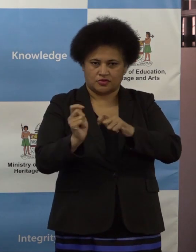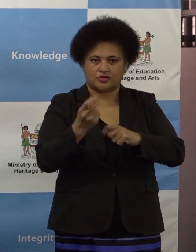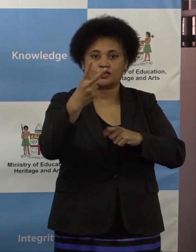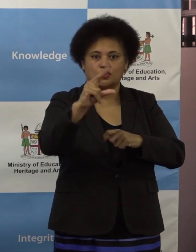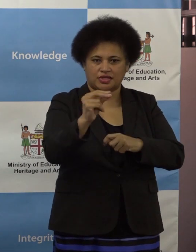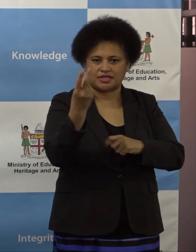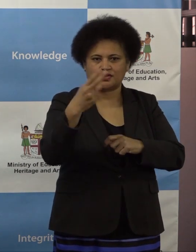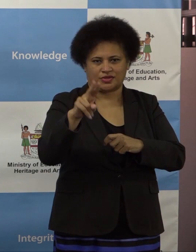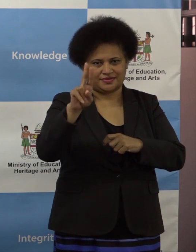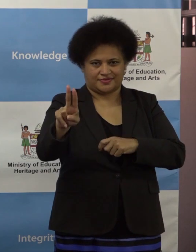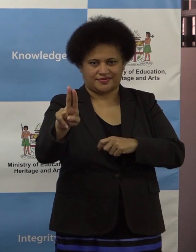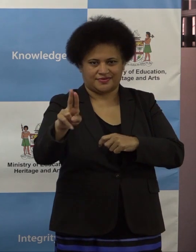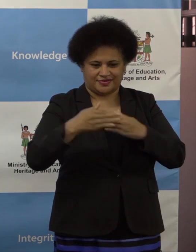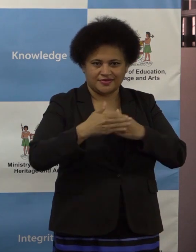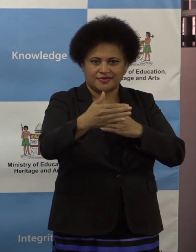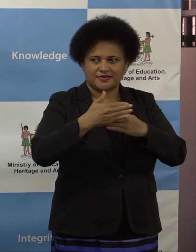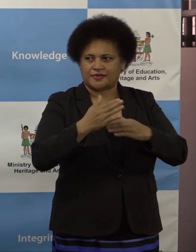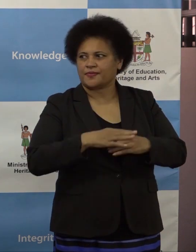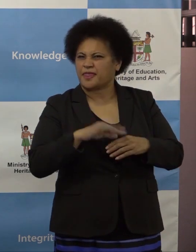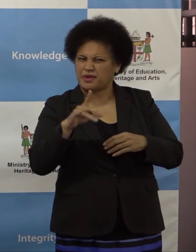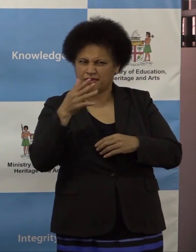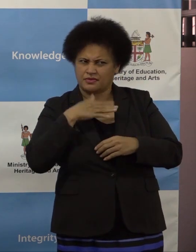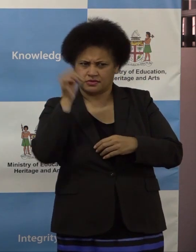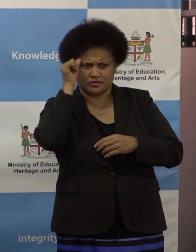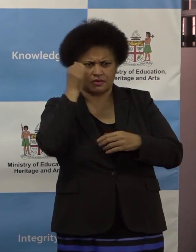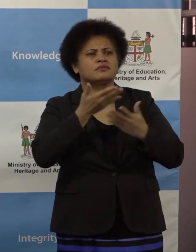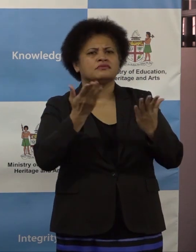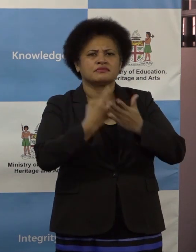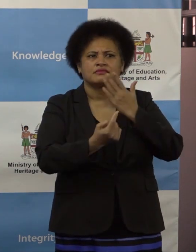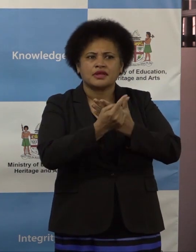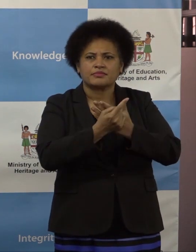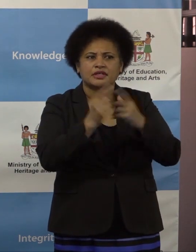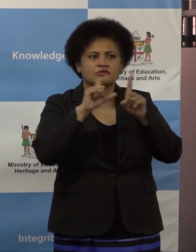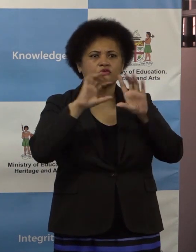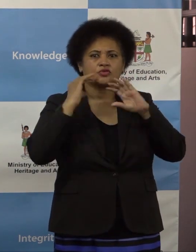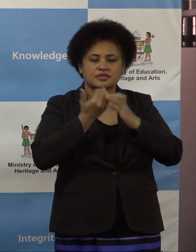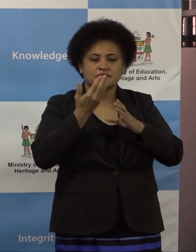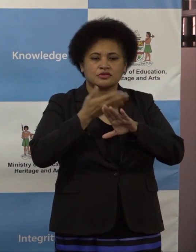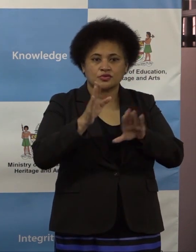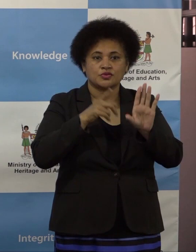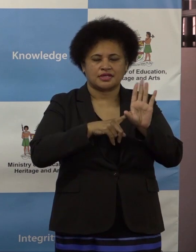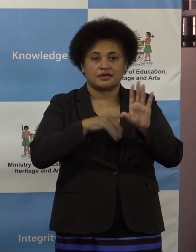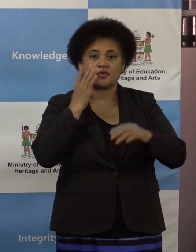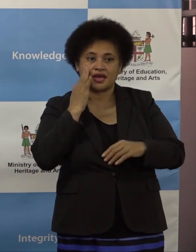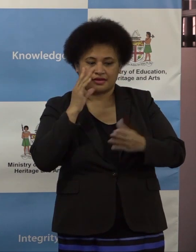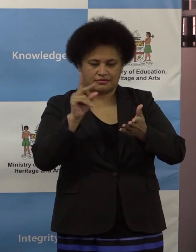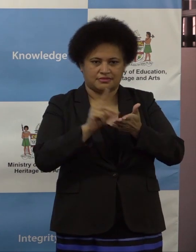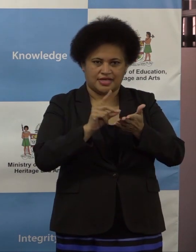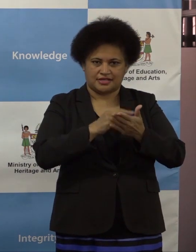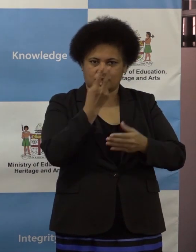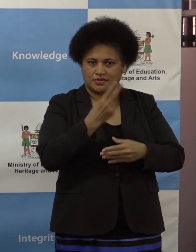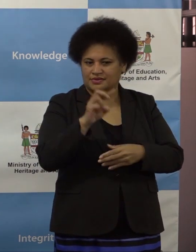Now, if you are wondering about the Christmas and New Year break, well, the Christmas and New Year break will be from 23rd December to